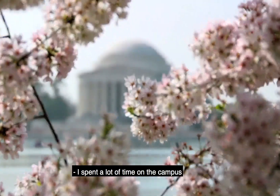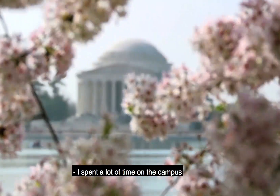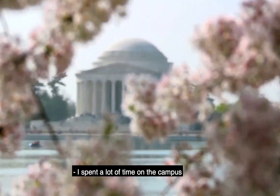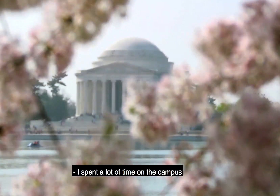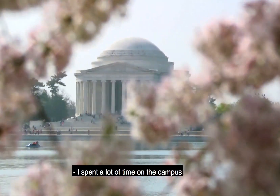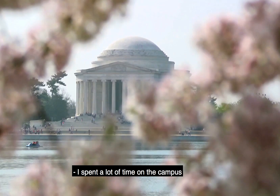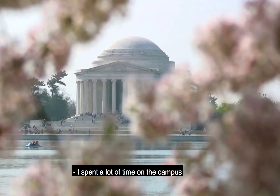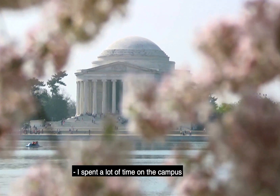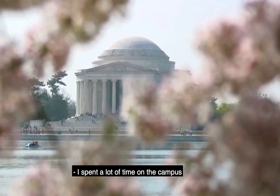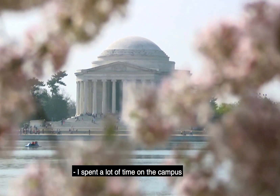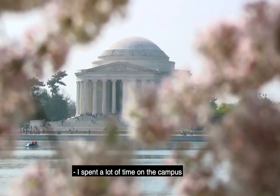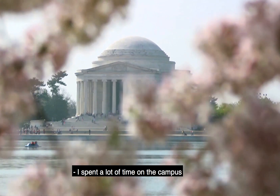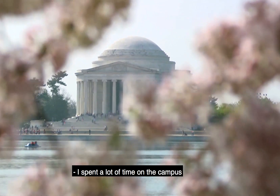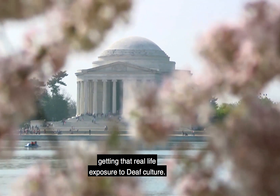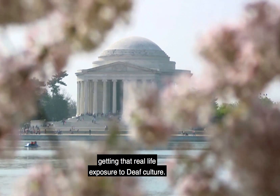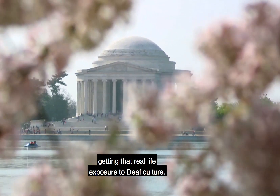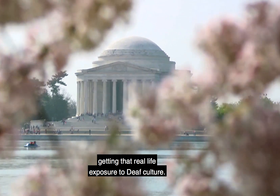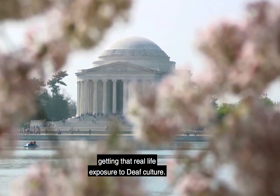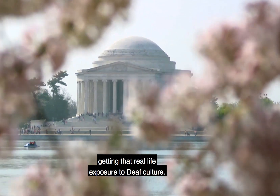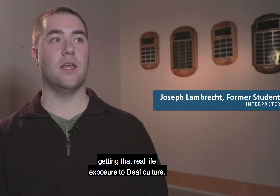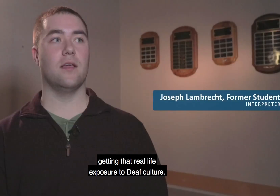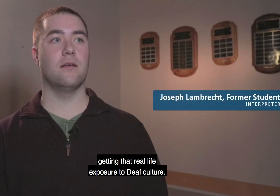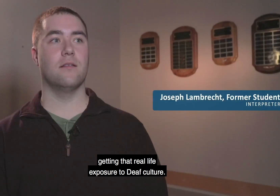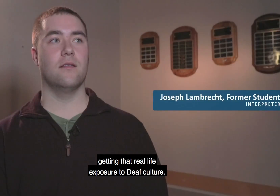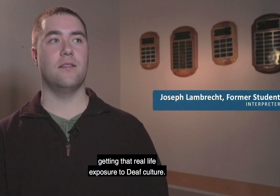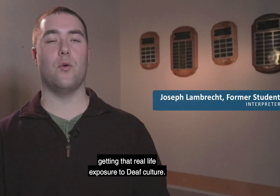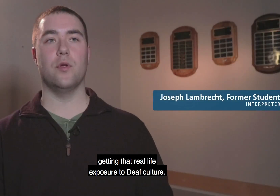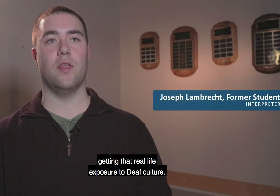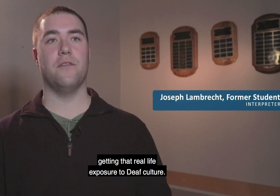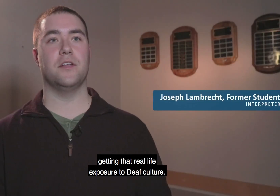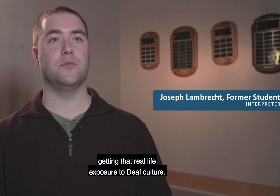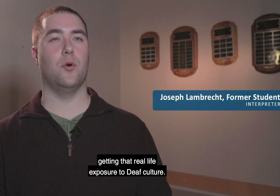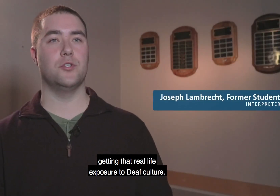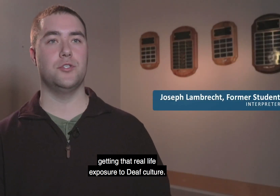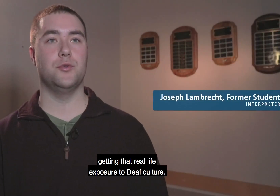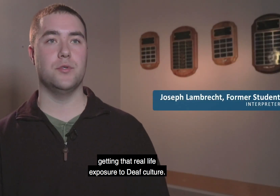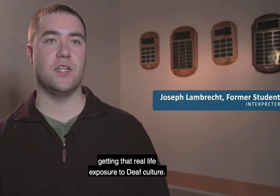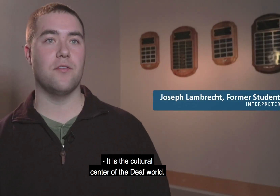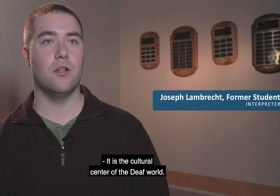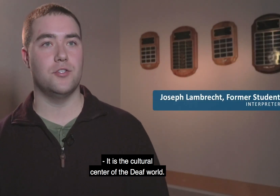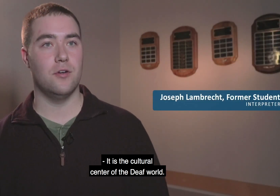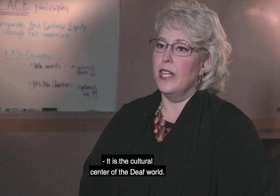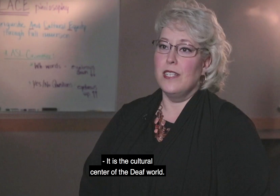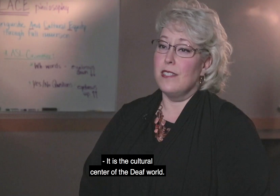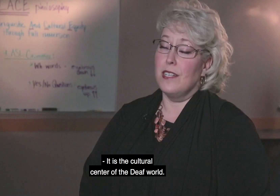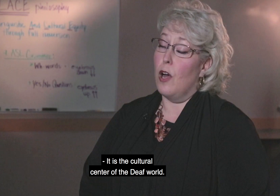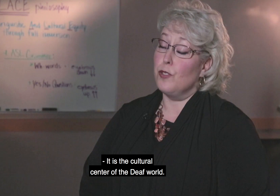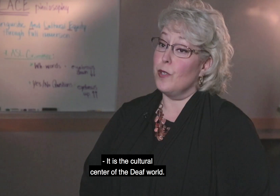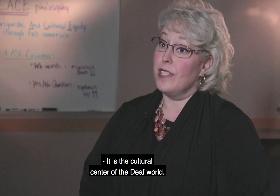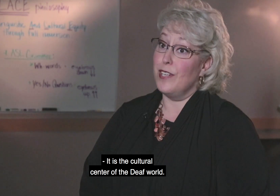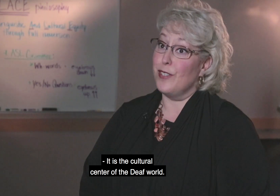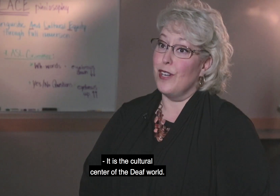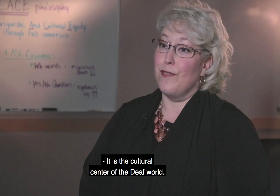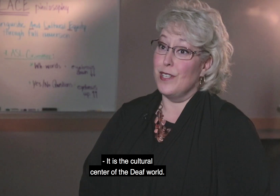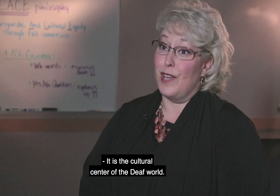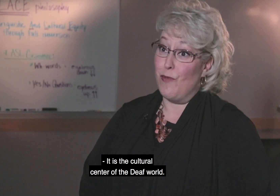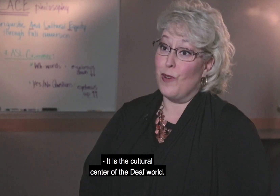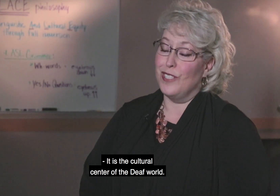D.C. Spent a lot of time on the campus, getting that real-life exposure to deaf culture. It is the cultural center of the deaf world.